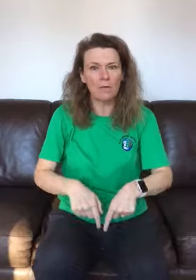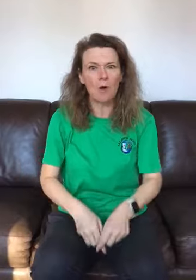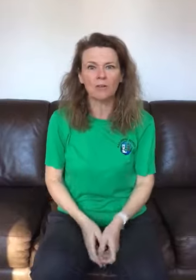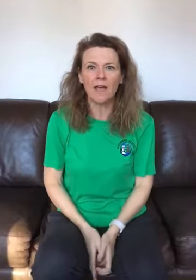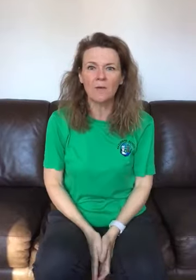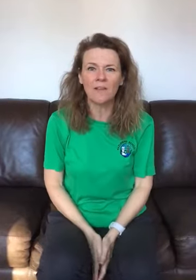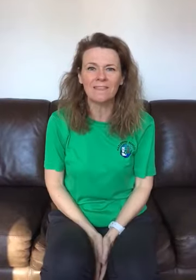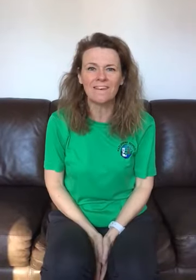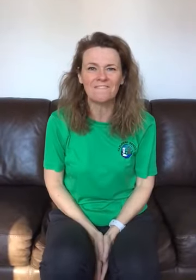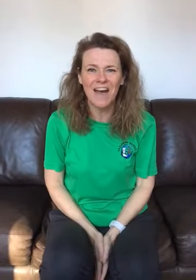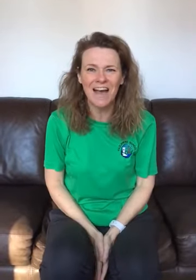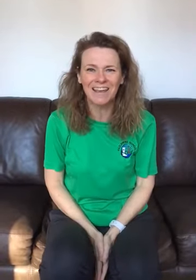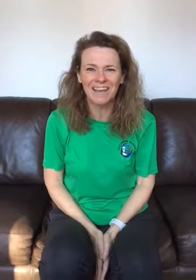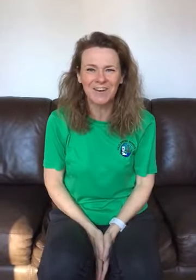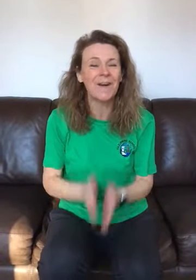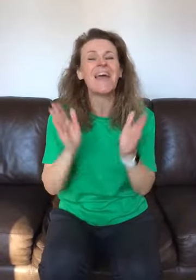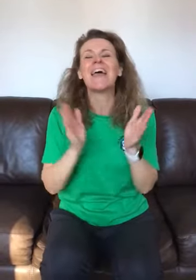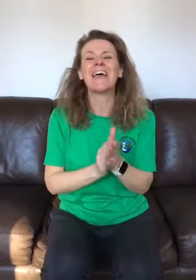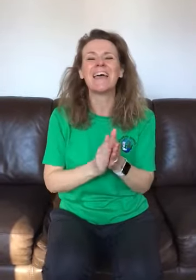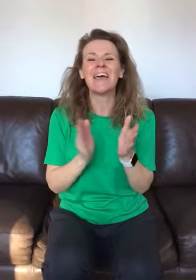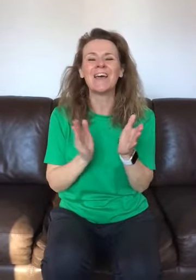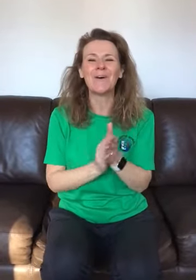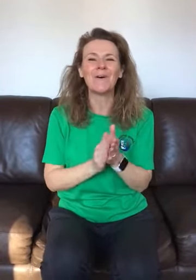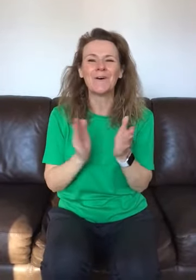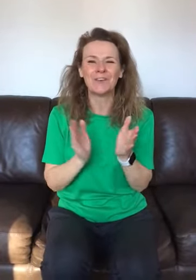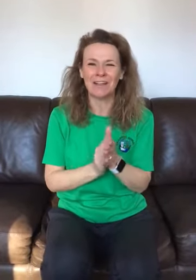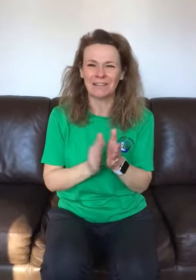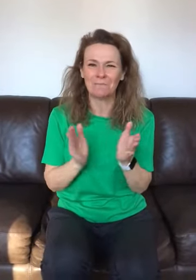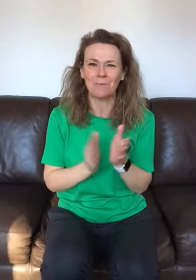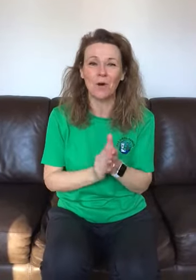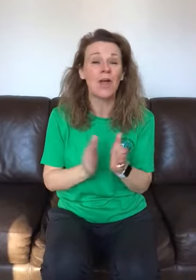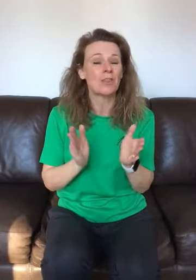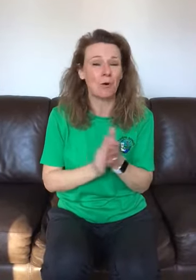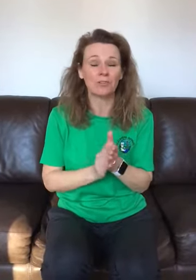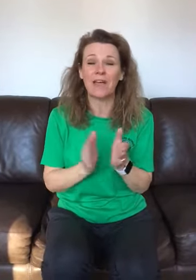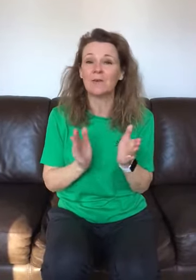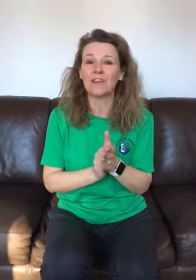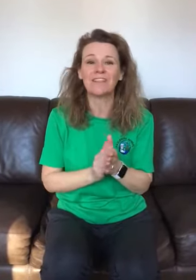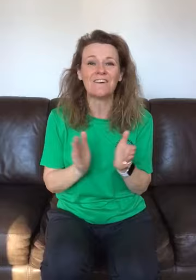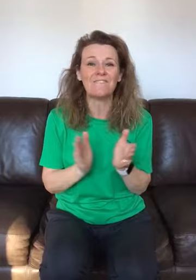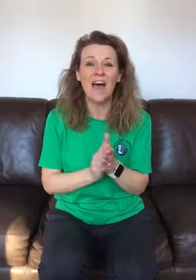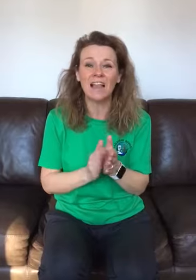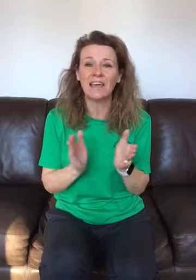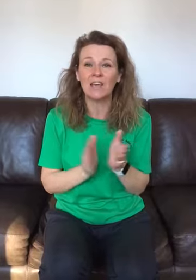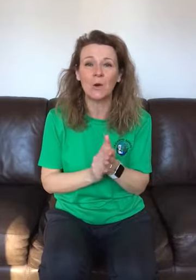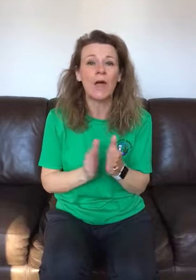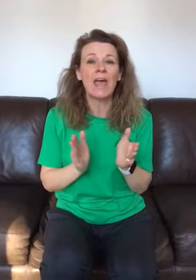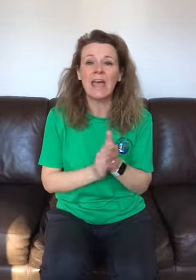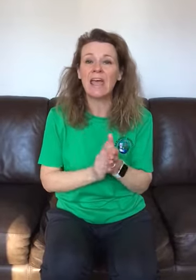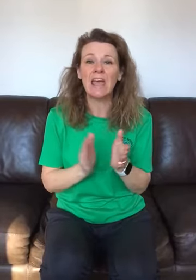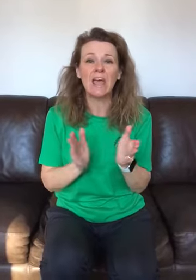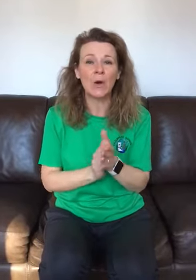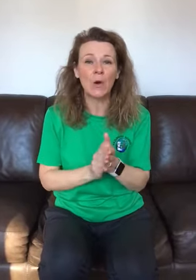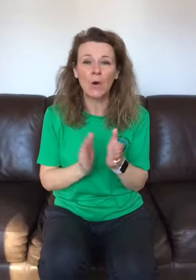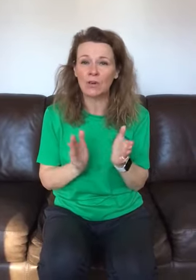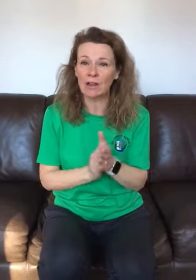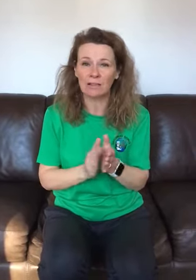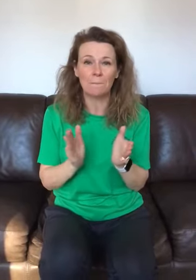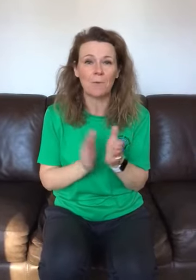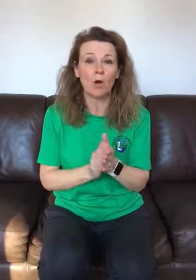the bog down in the valley oh hey ho the rattling bog the bog down in the valley oh hey ho the rattling bog